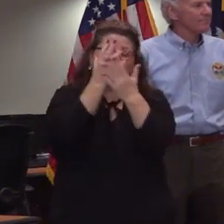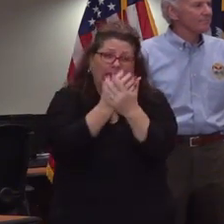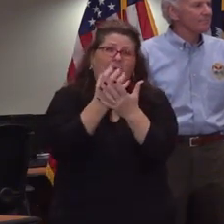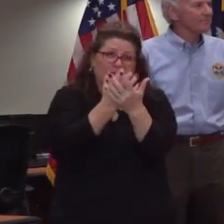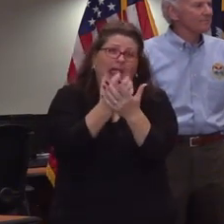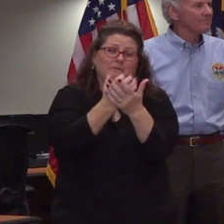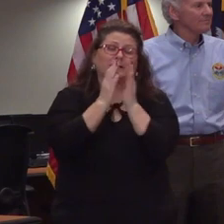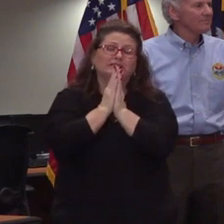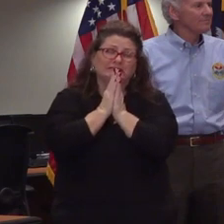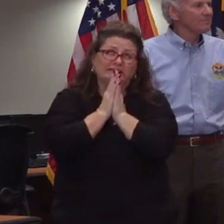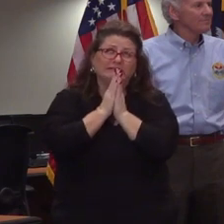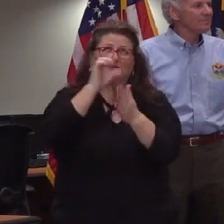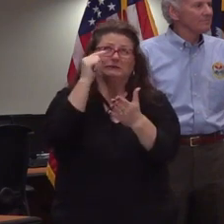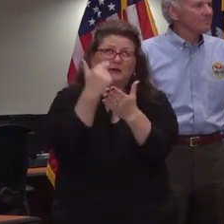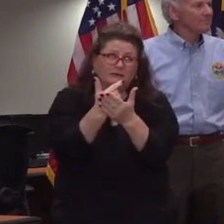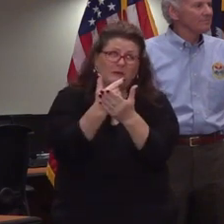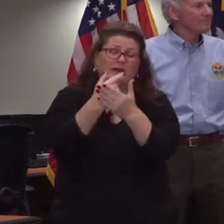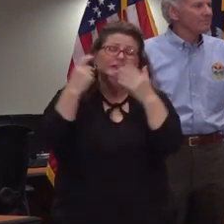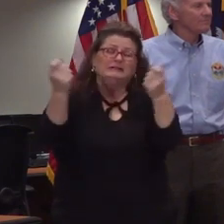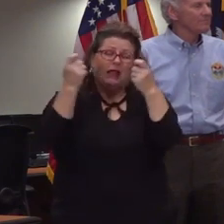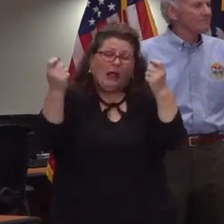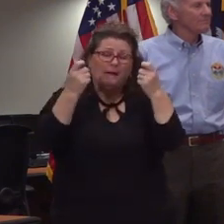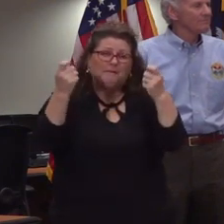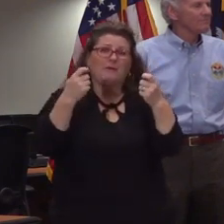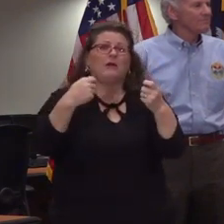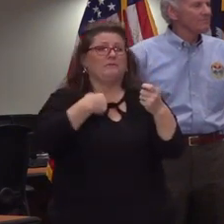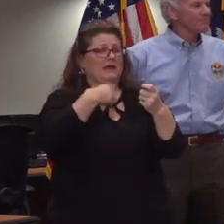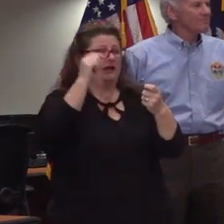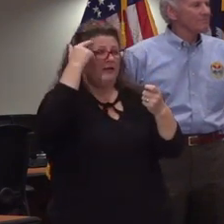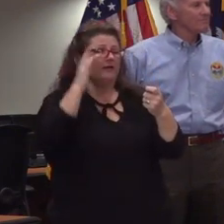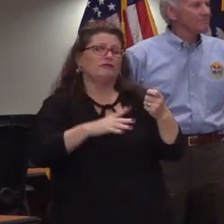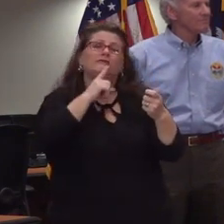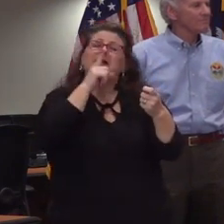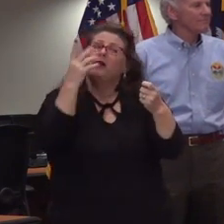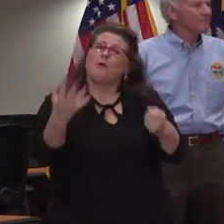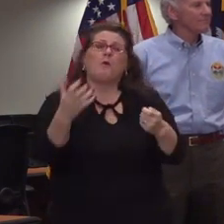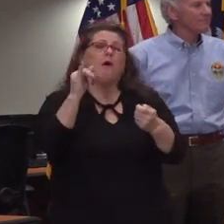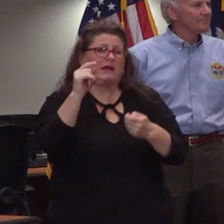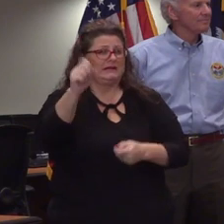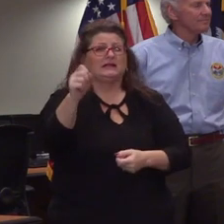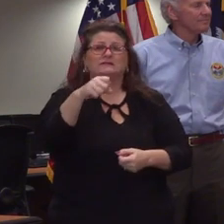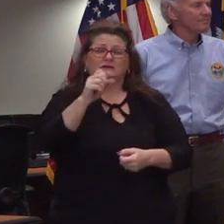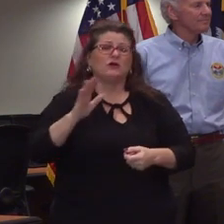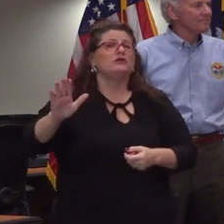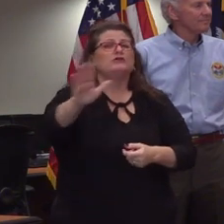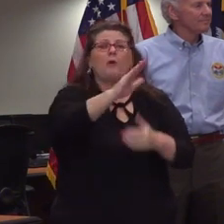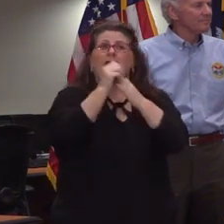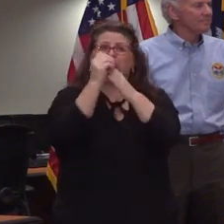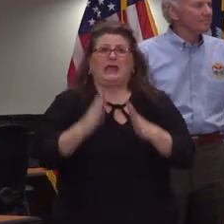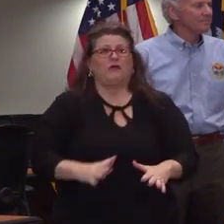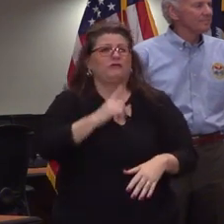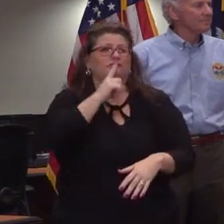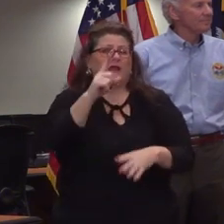let us have graduation ceremony the governor and i absolutely want that to happen i can tell you that your district leaders have sent us